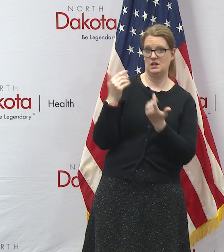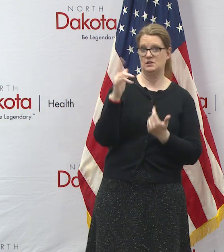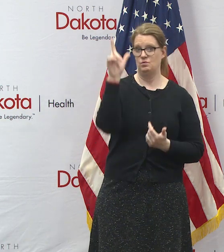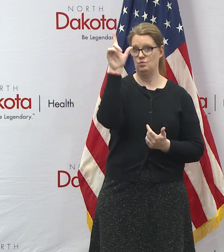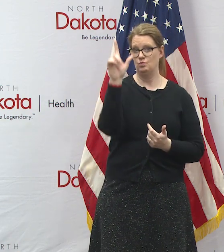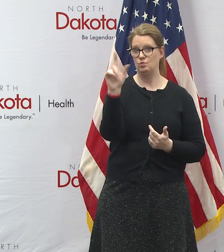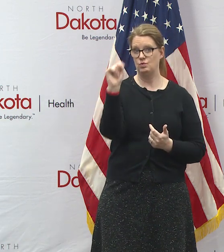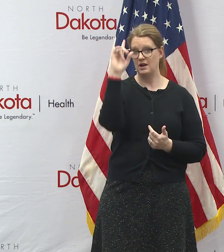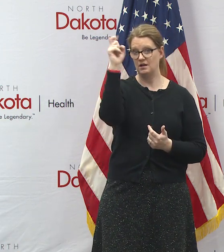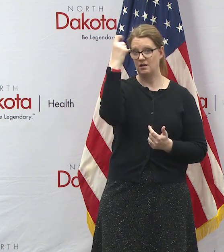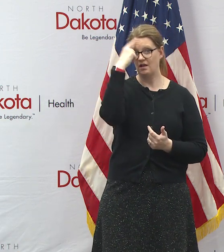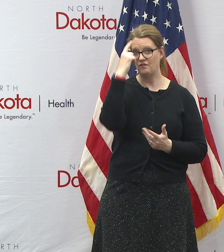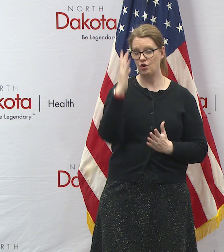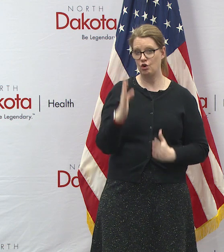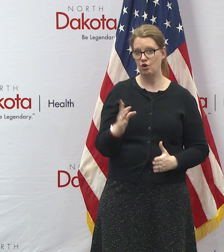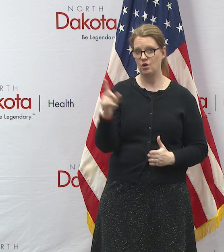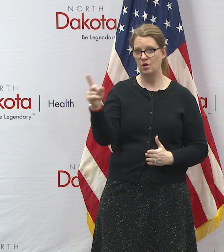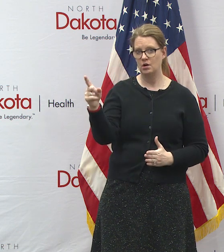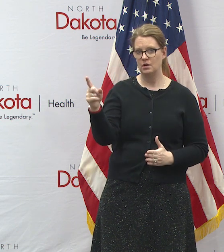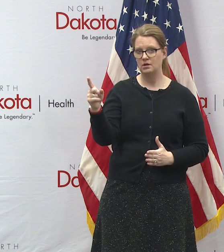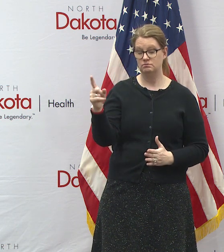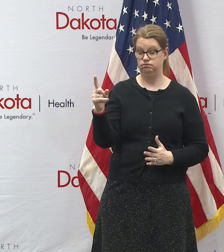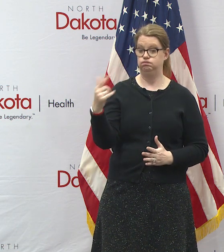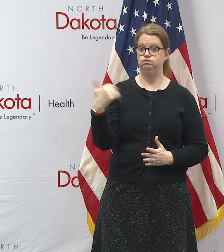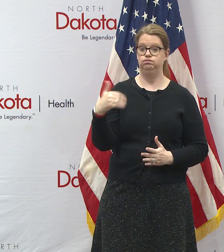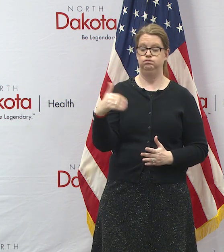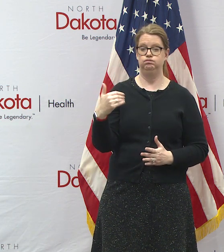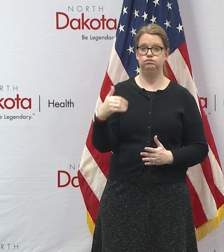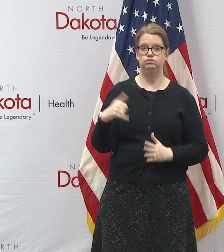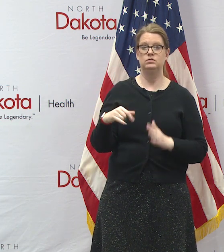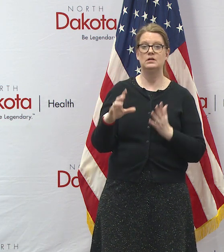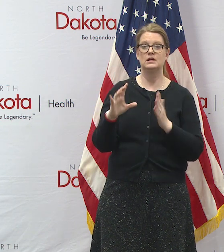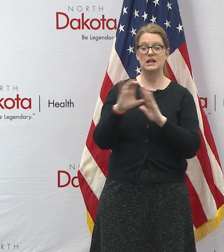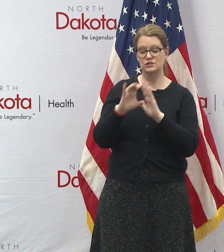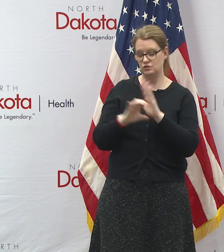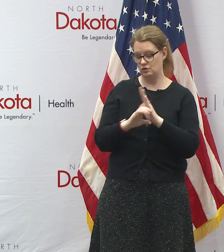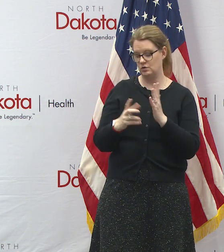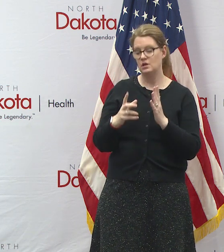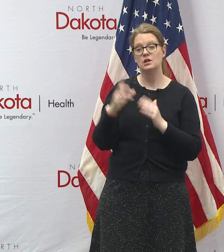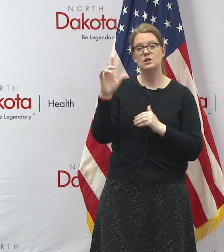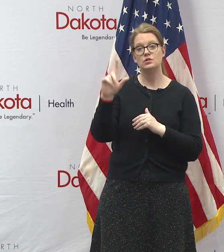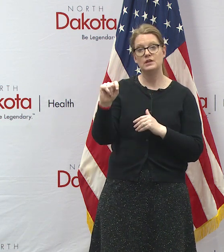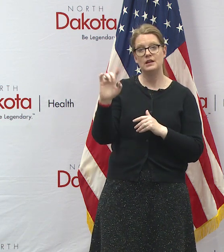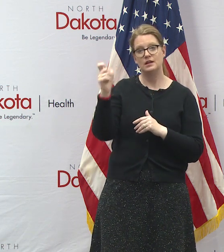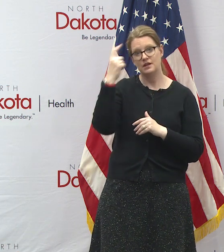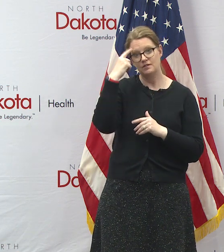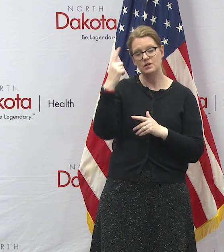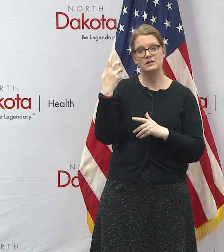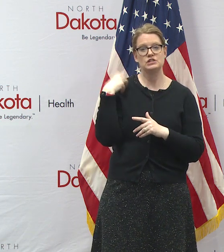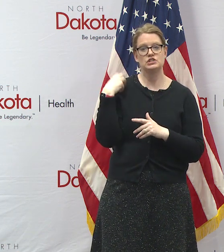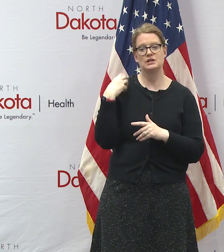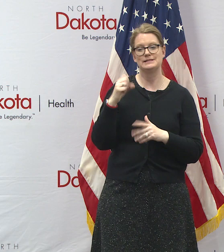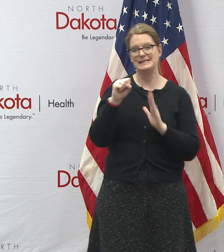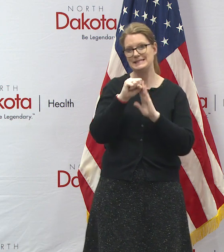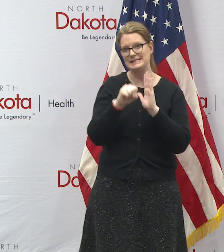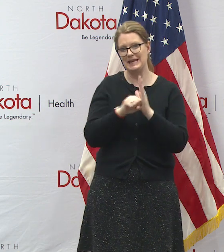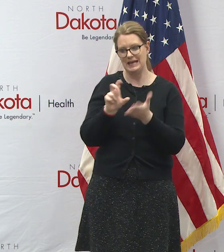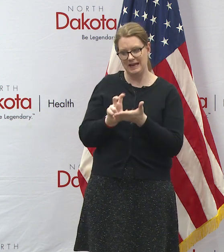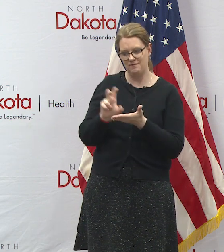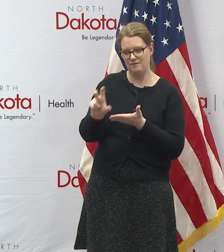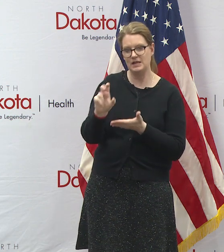in north dakota the lieutenant governor's got a full plate constitutionally the lieutenant governor chairs the state investment board which